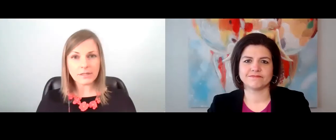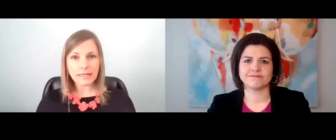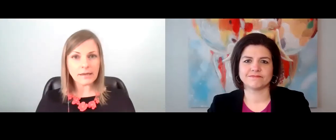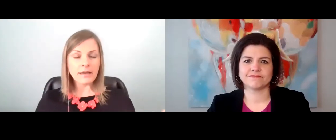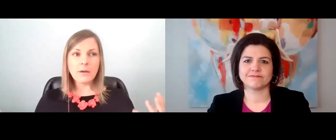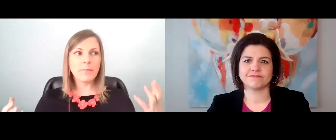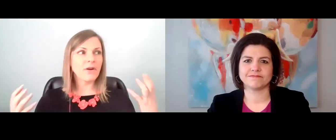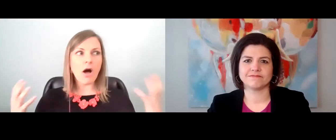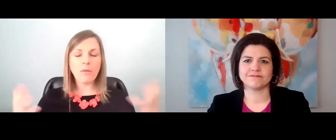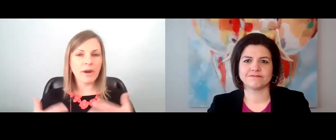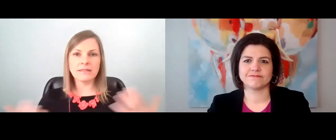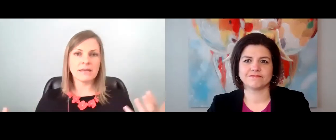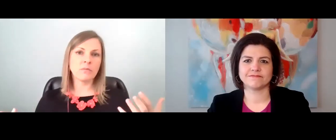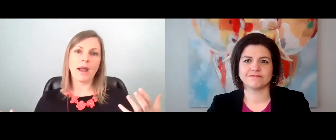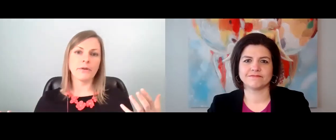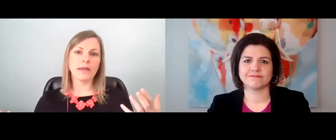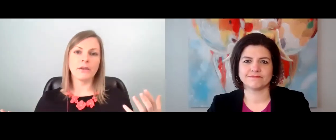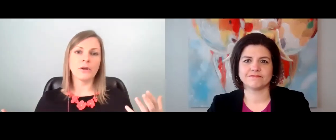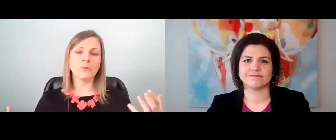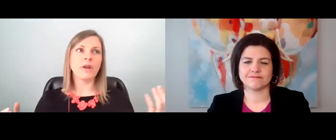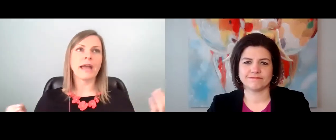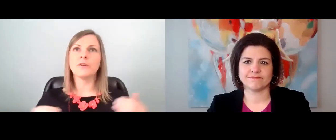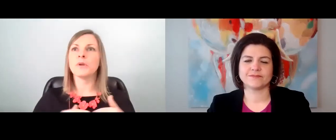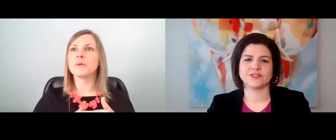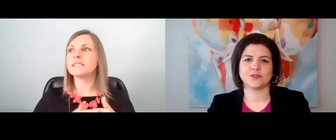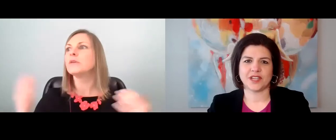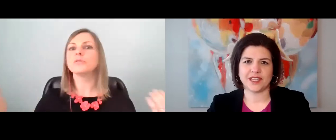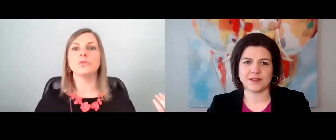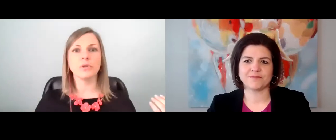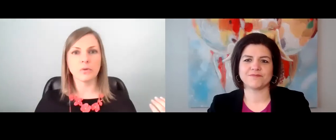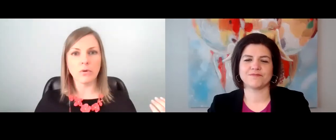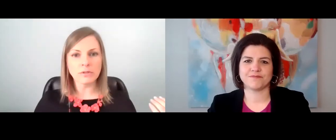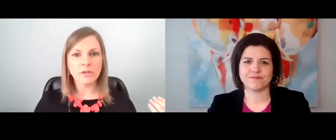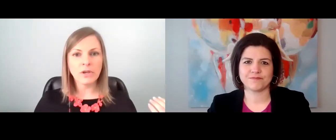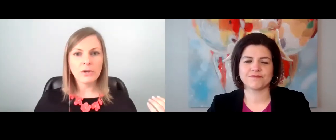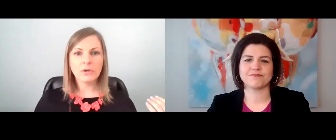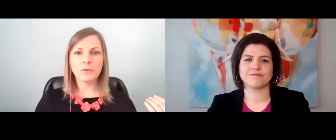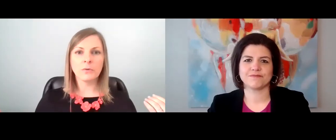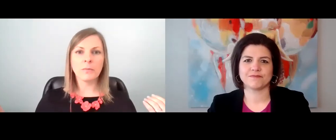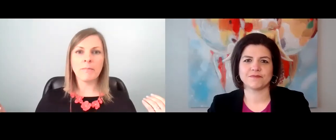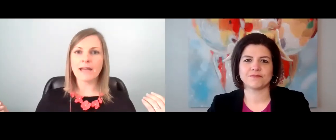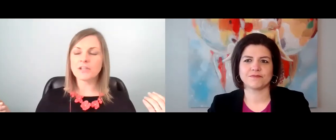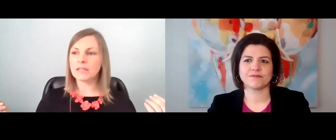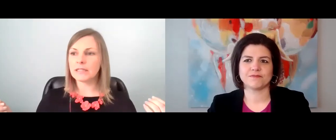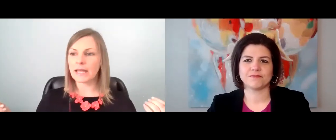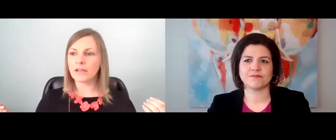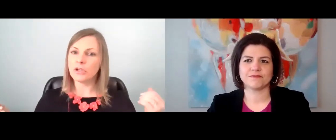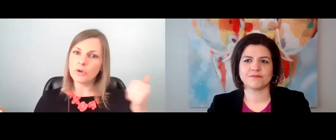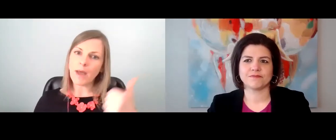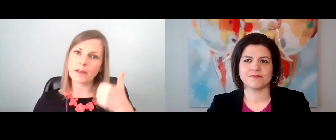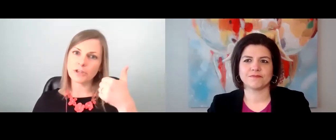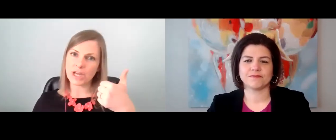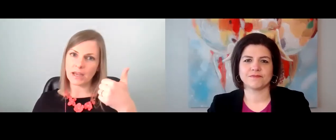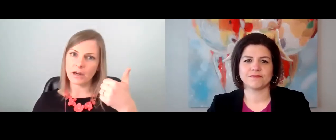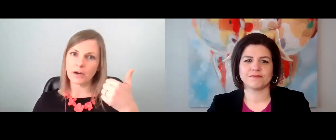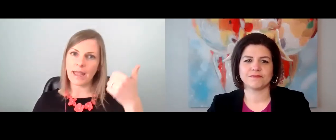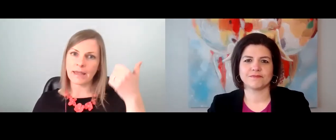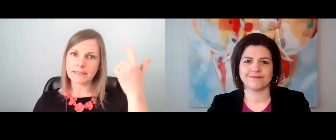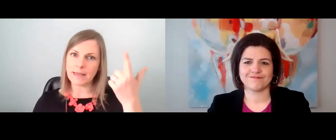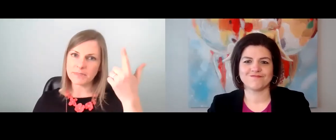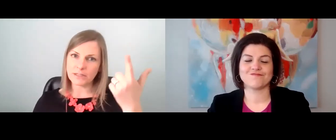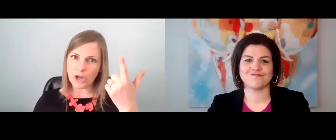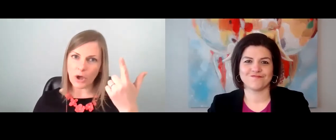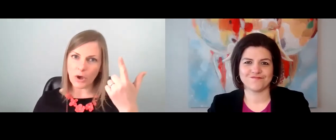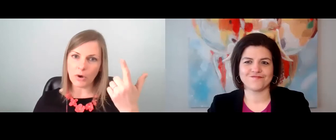biologically, but all brains need wiring. You know, I don't know a single two-year-old who magically like knew how to share